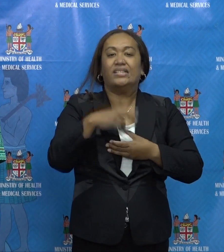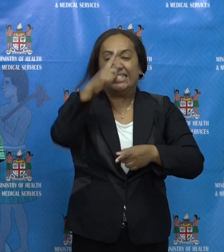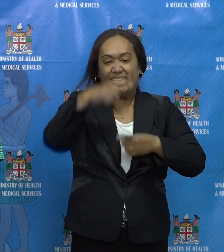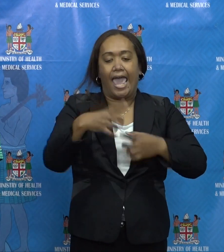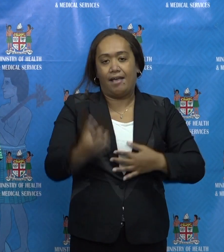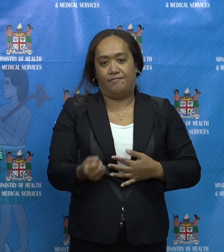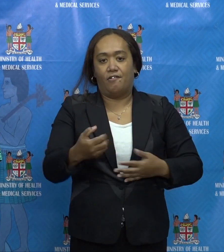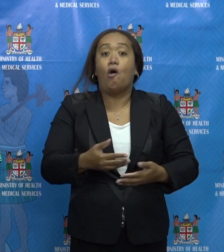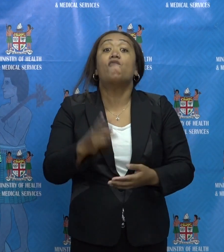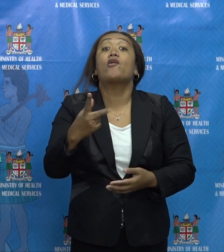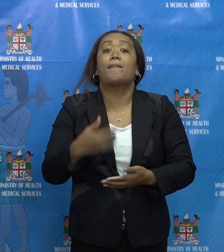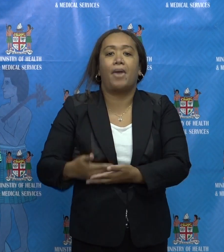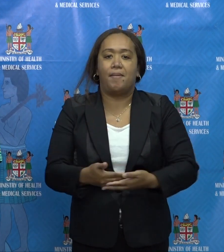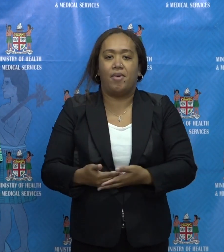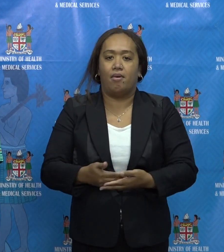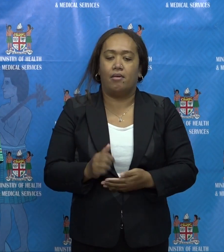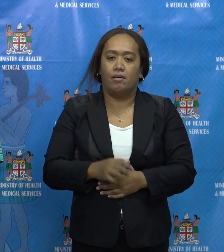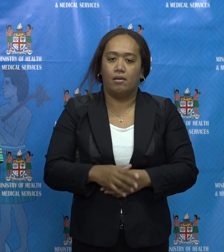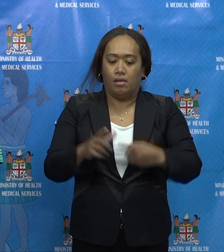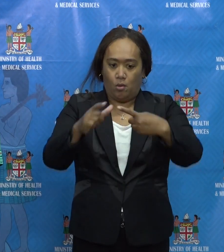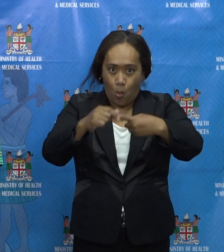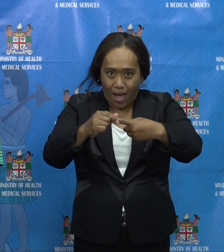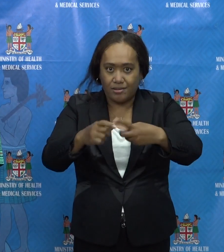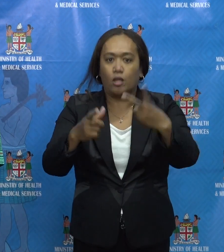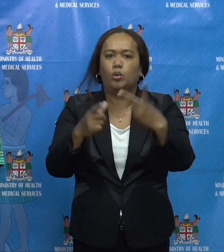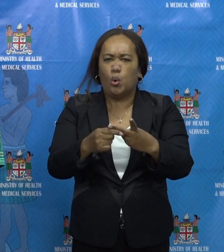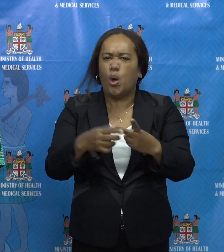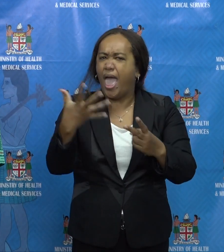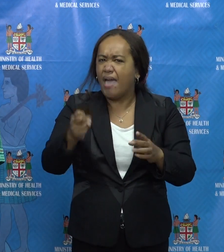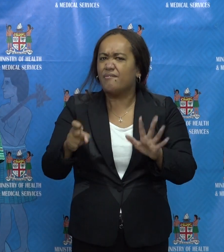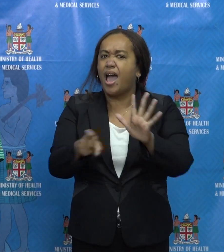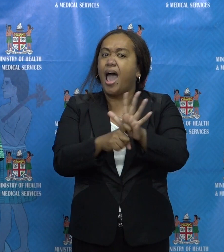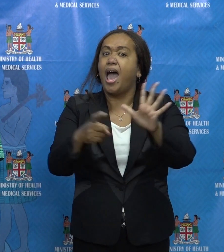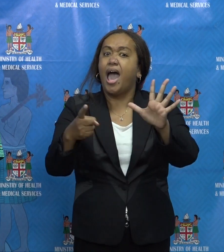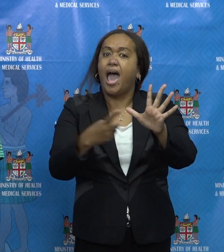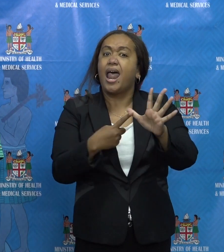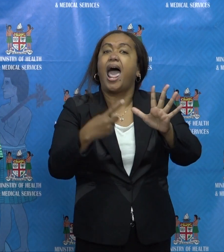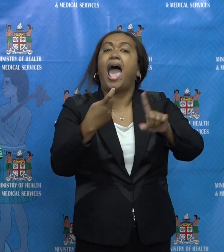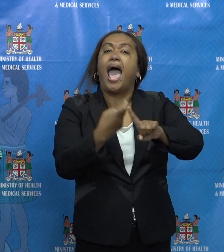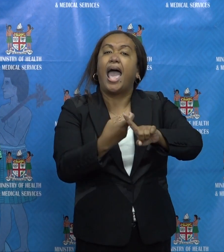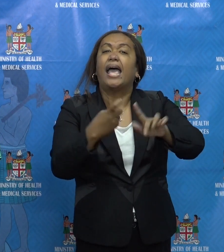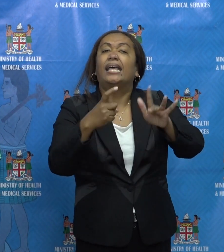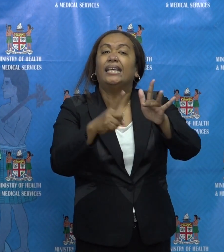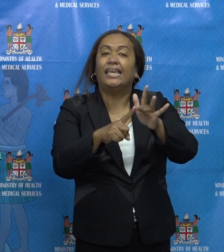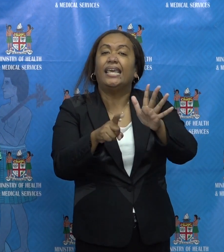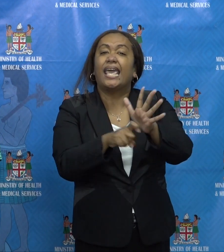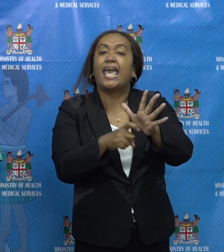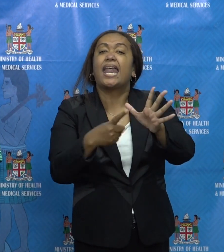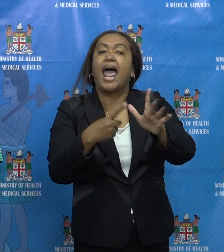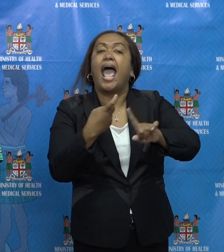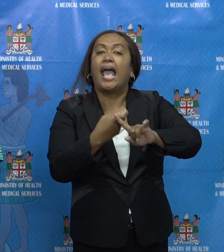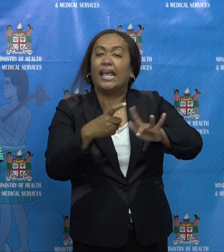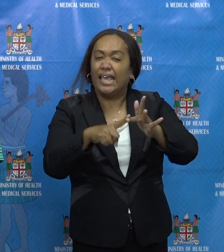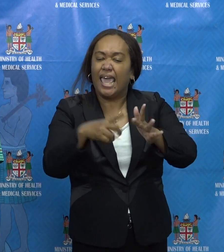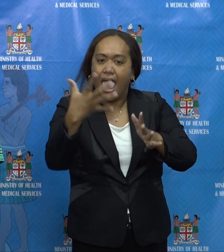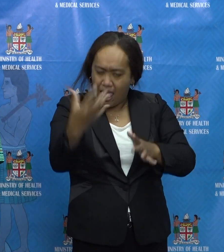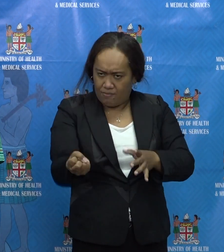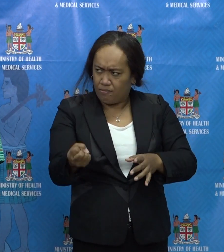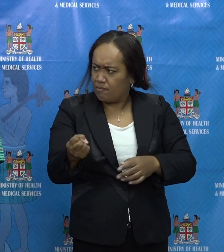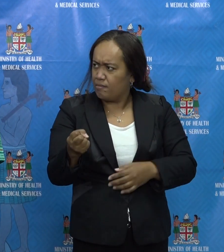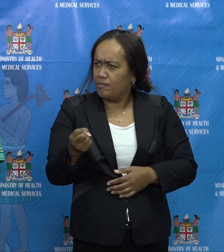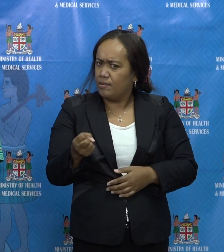There was a complaint about the conditions in Rekiriki. Again, that's been managed.